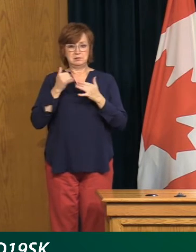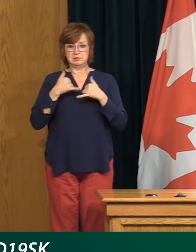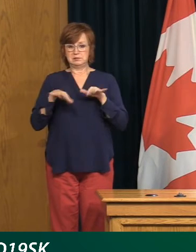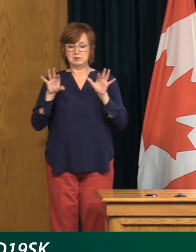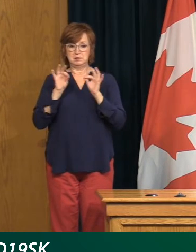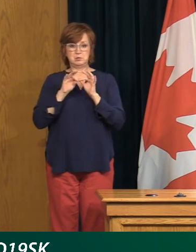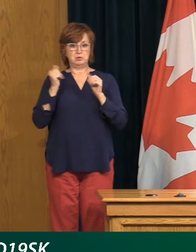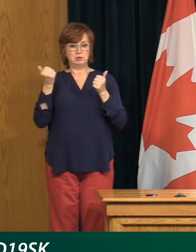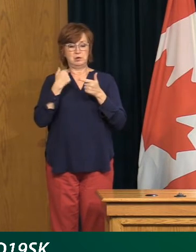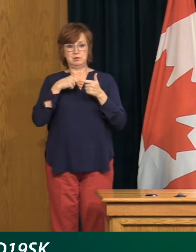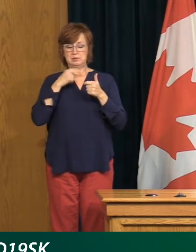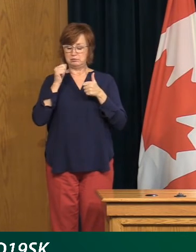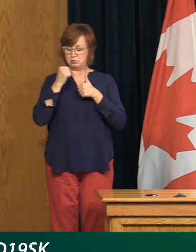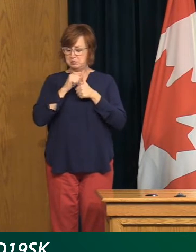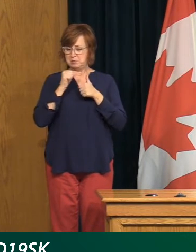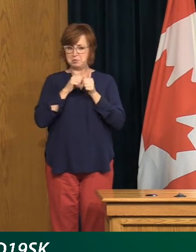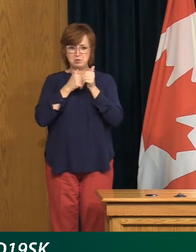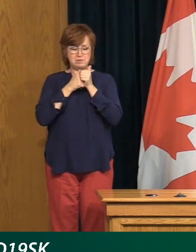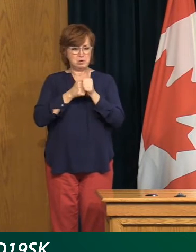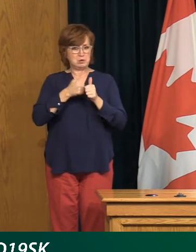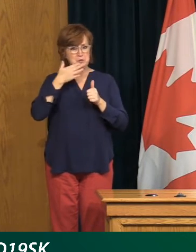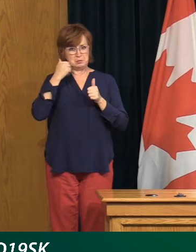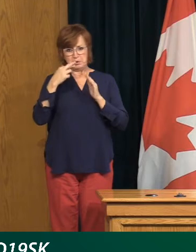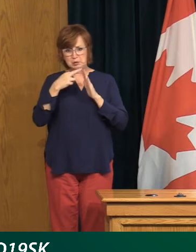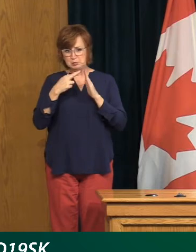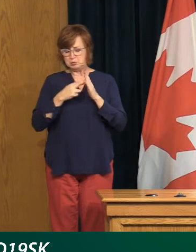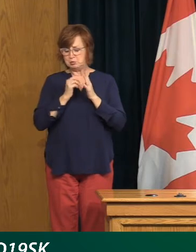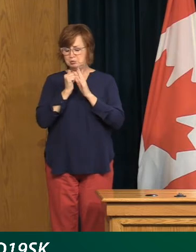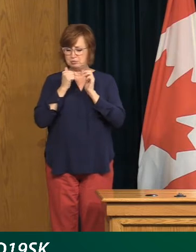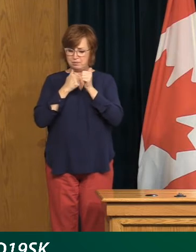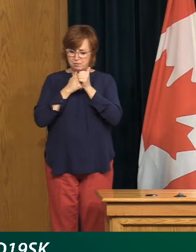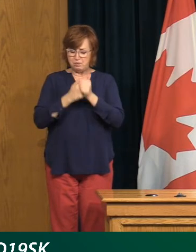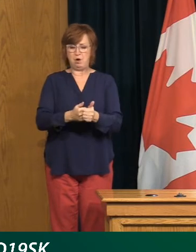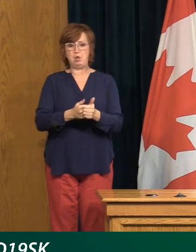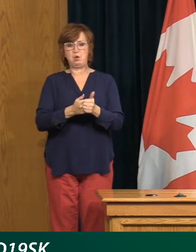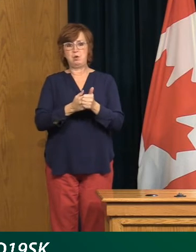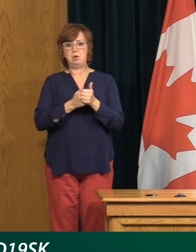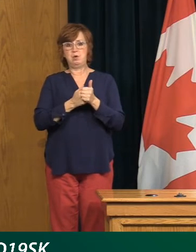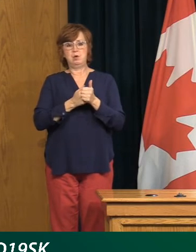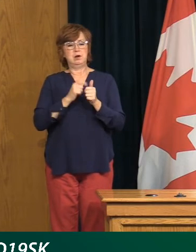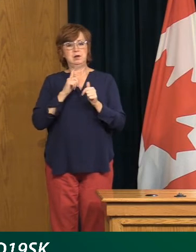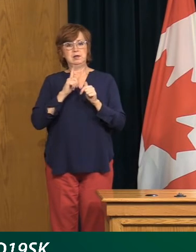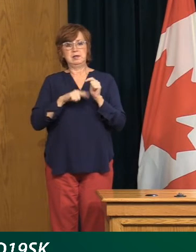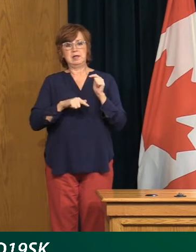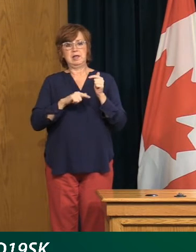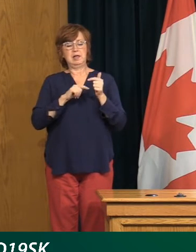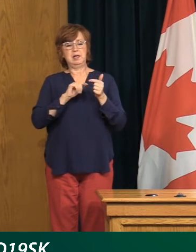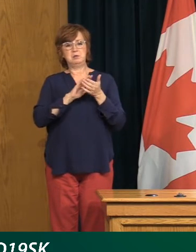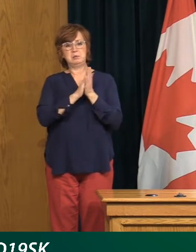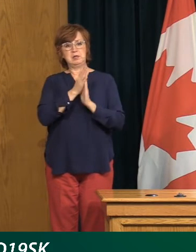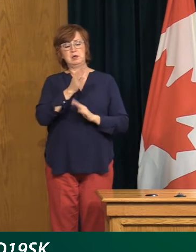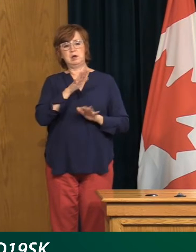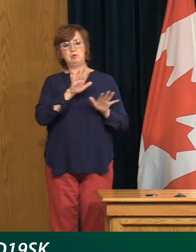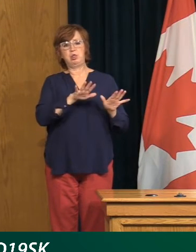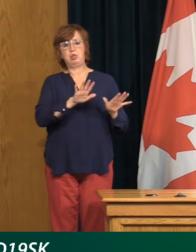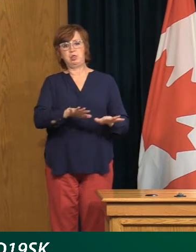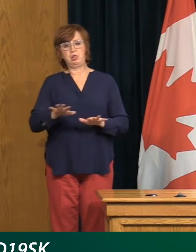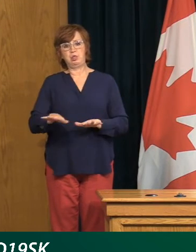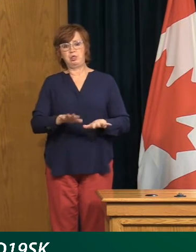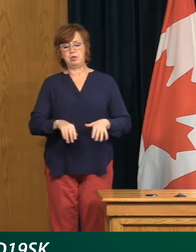we are practicing best practices at all times. As we look at the last nine months,